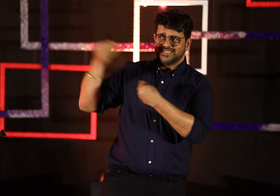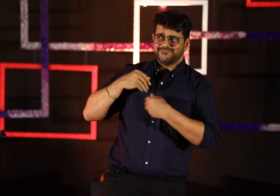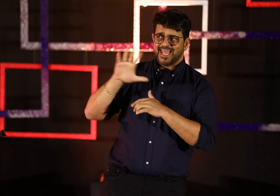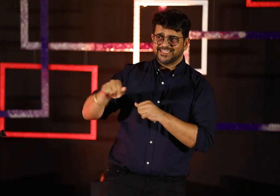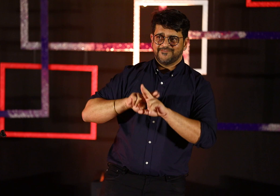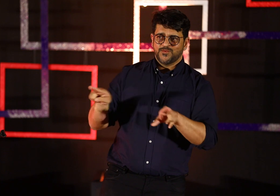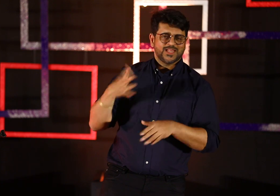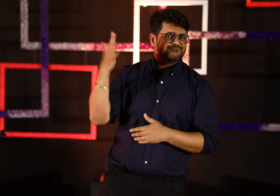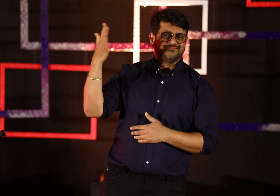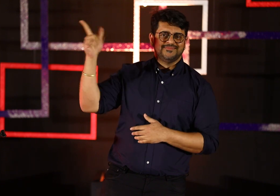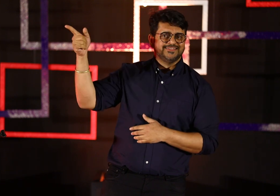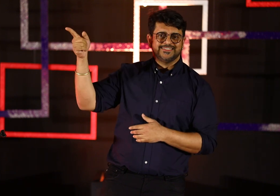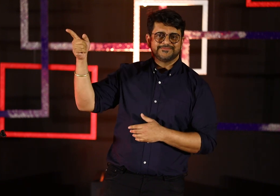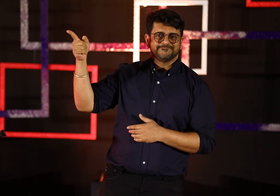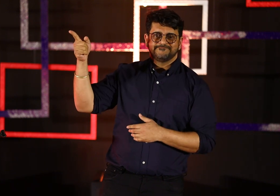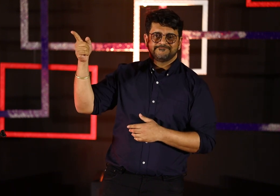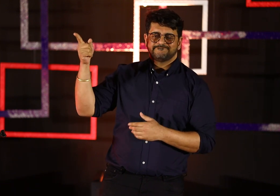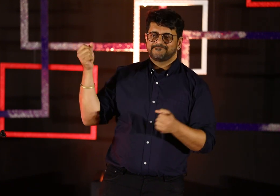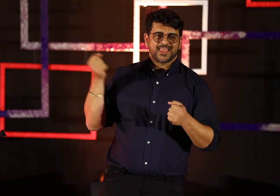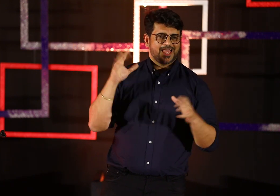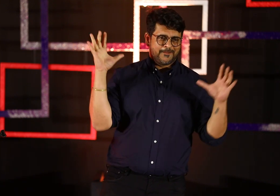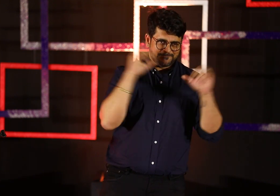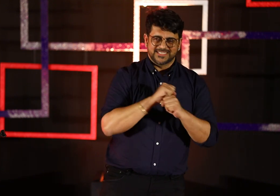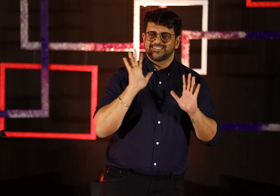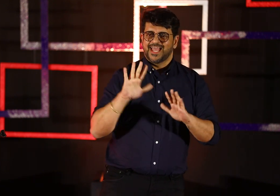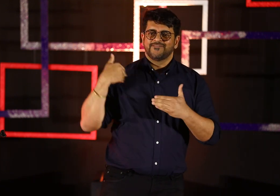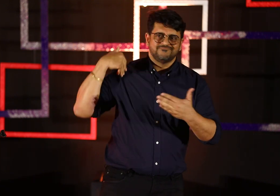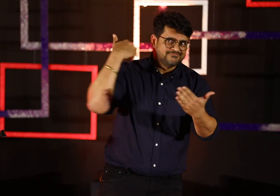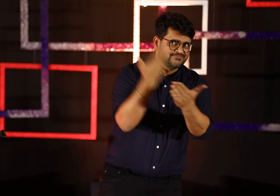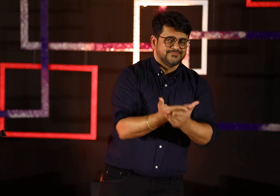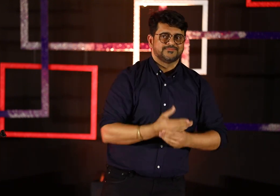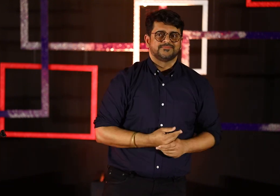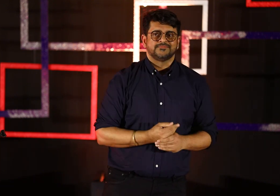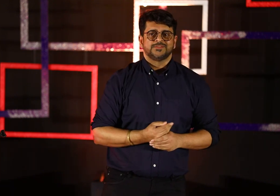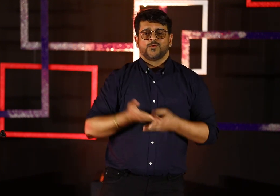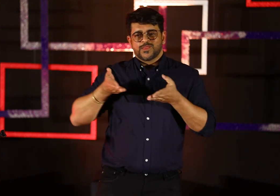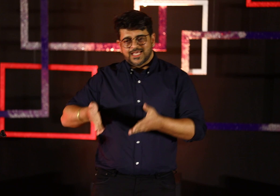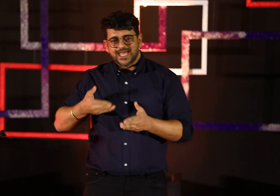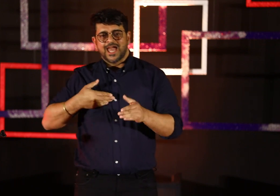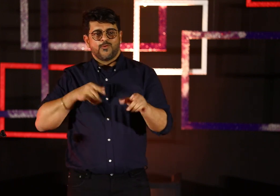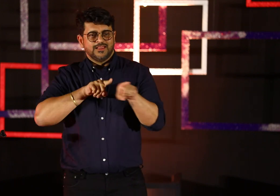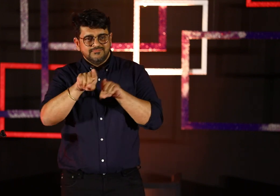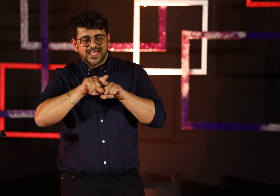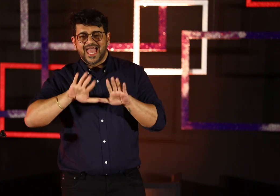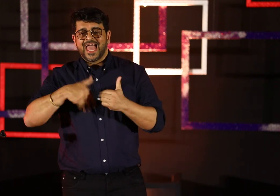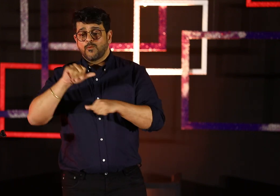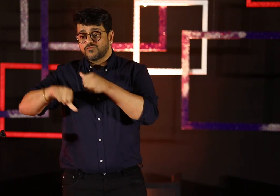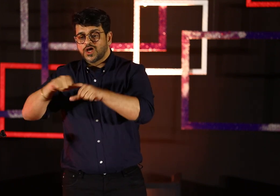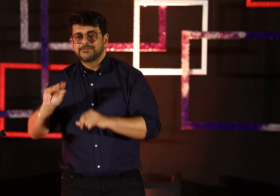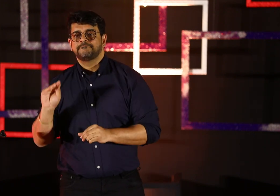But the deaf people think that, no, it is not enough. We are not getting what is mandated. We are still missing out. And now I want to give you various